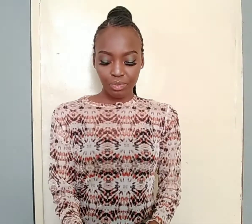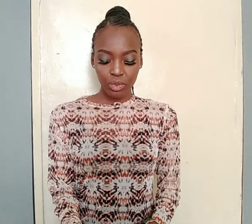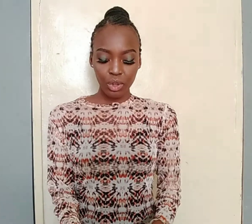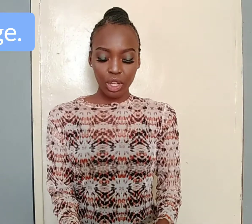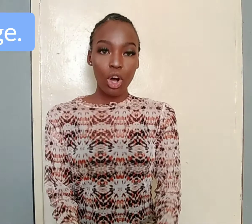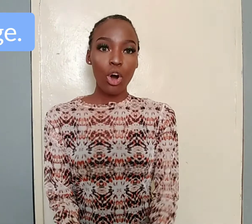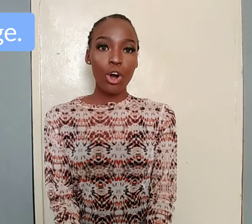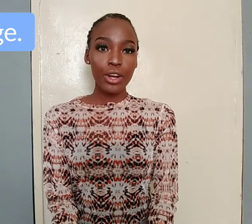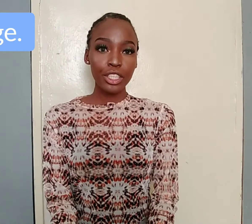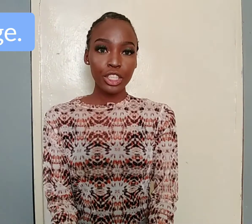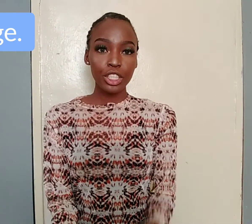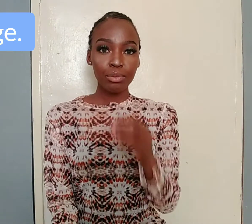Orange.